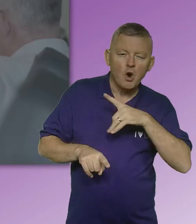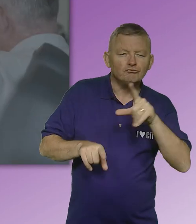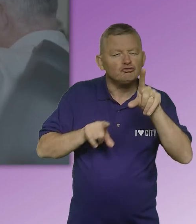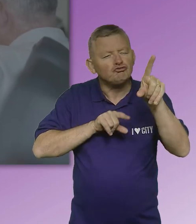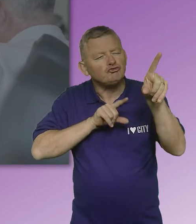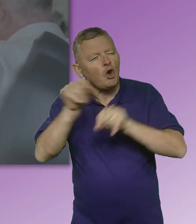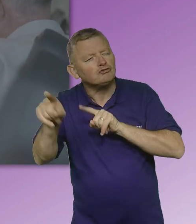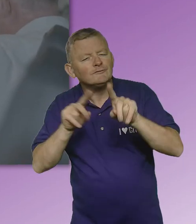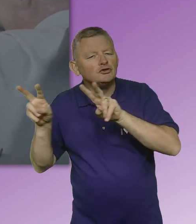their chosen subject.